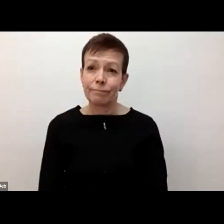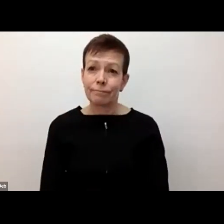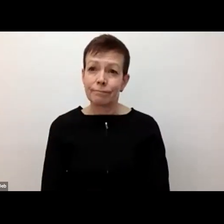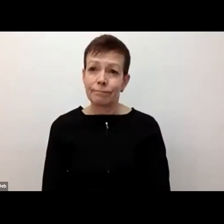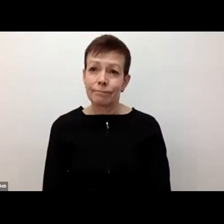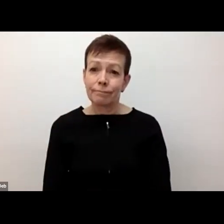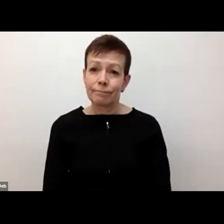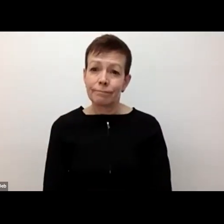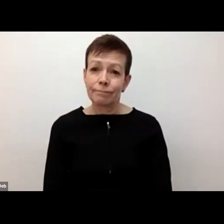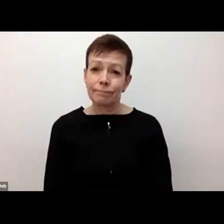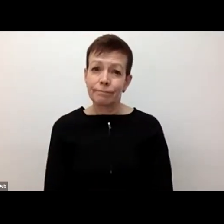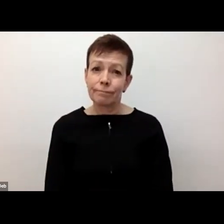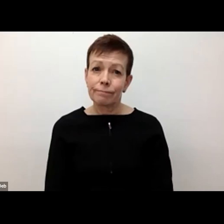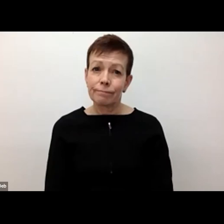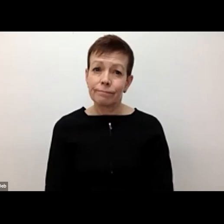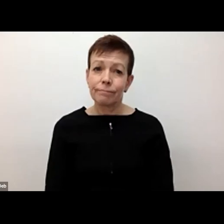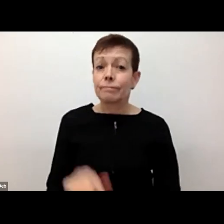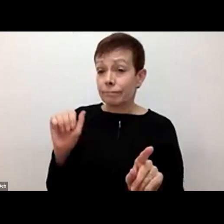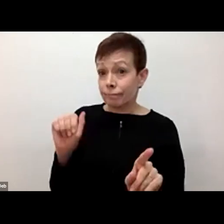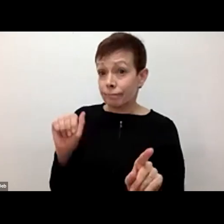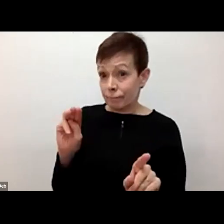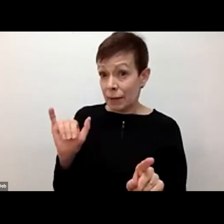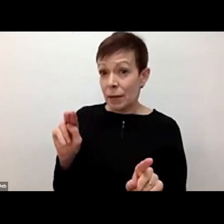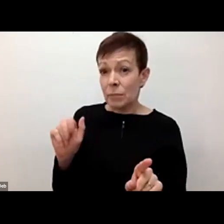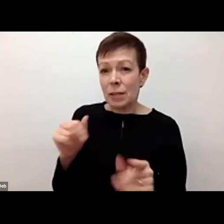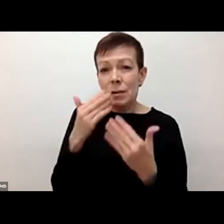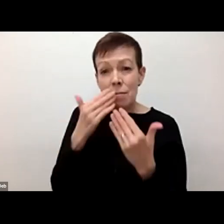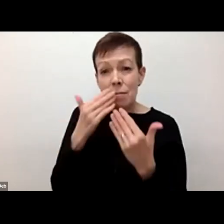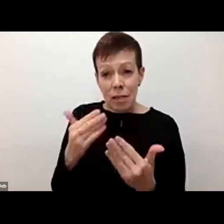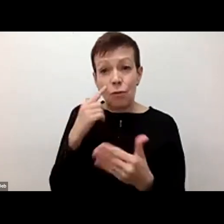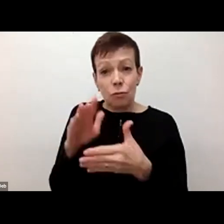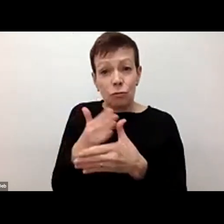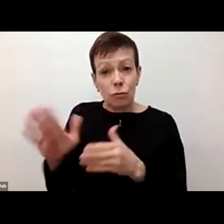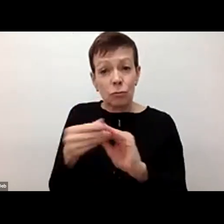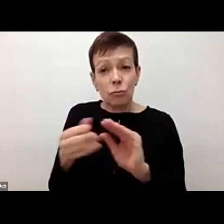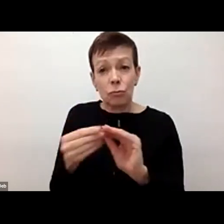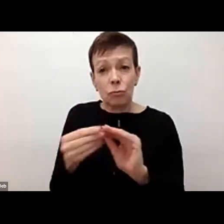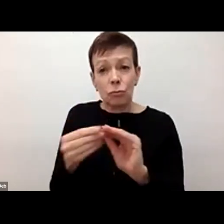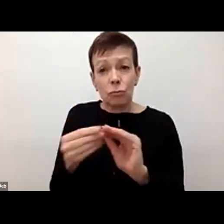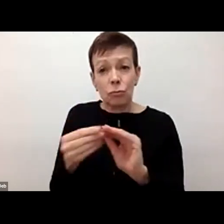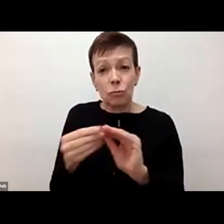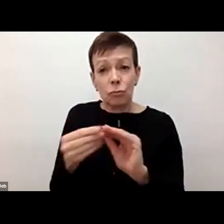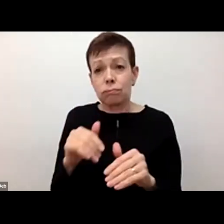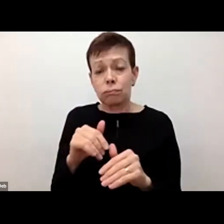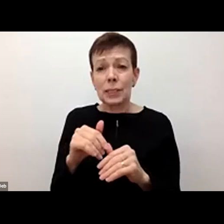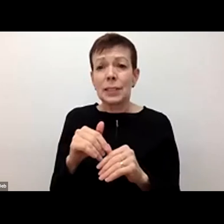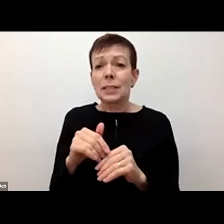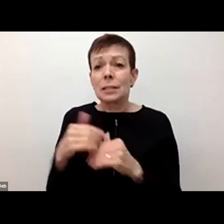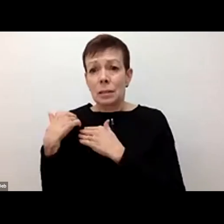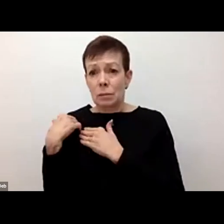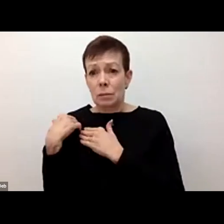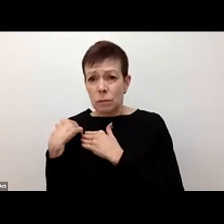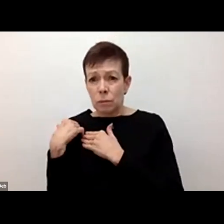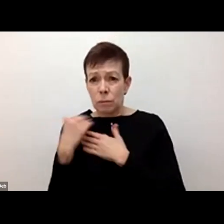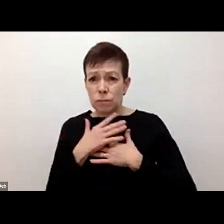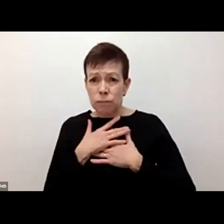Amina, thank you very much for sharing this with us. It is a huge responsibility to hear the story and we hope that through